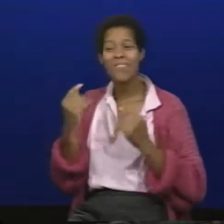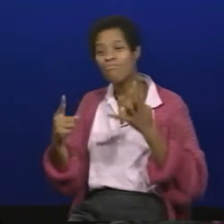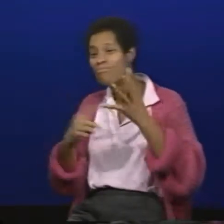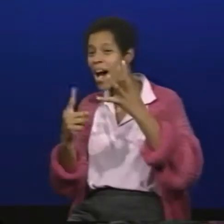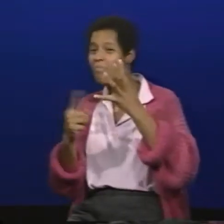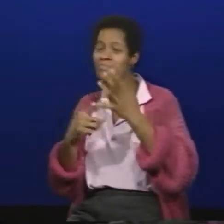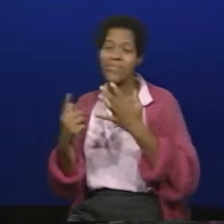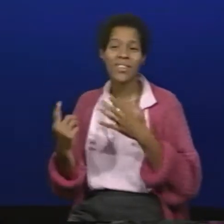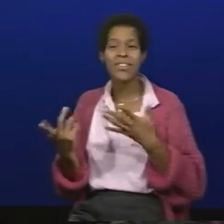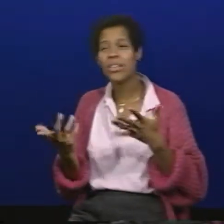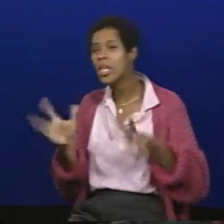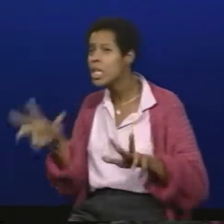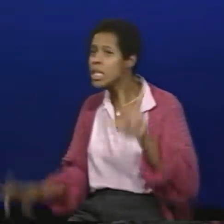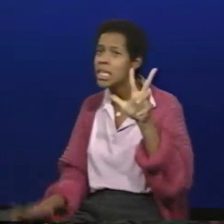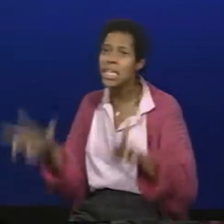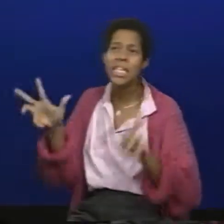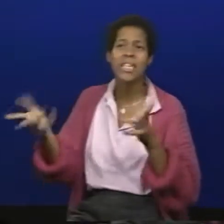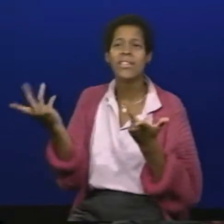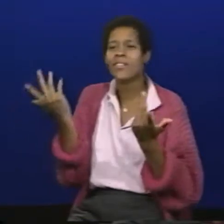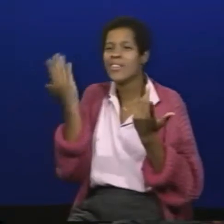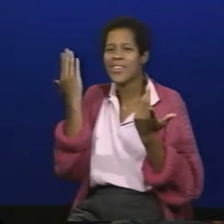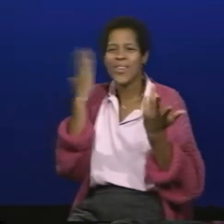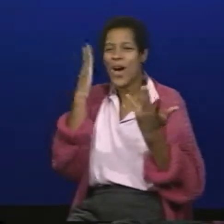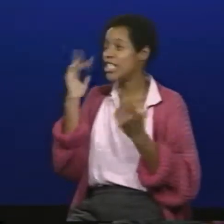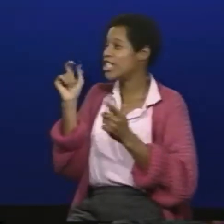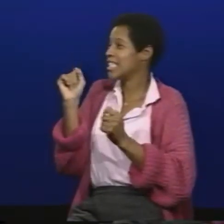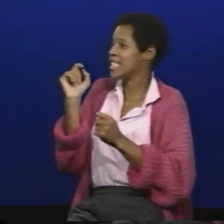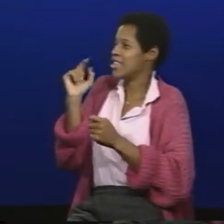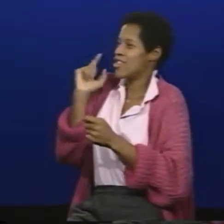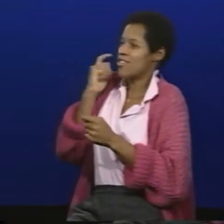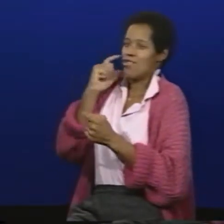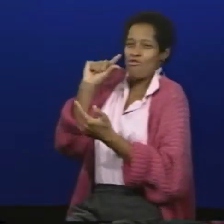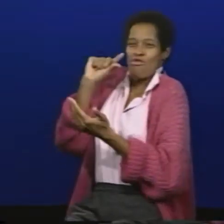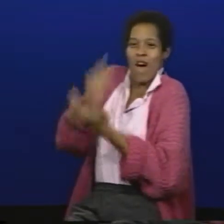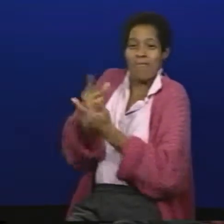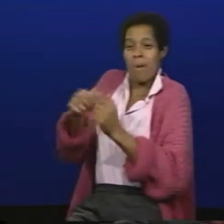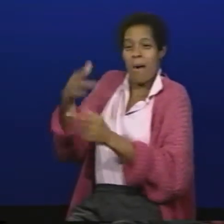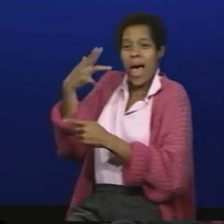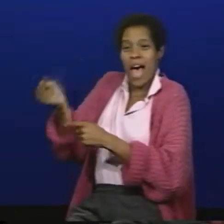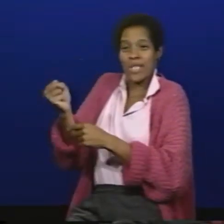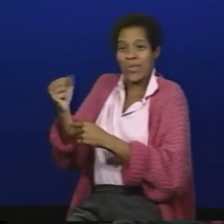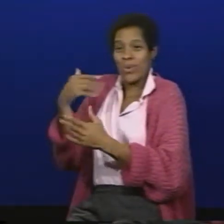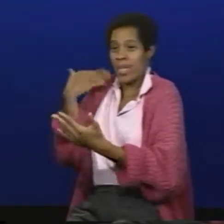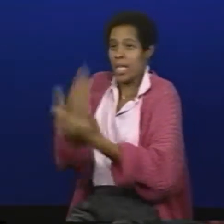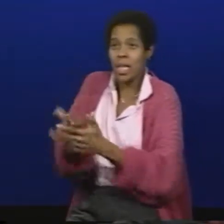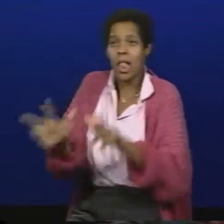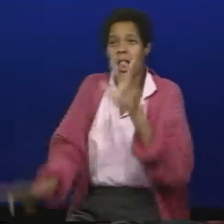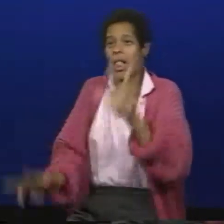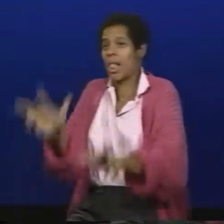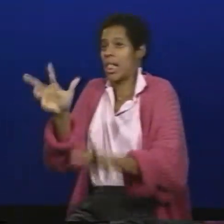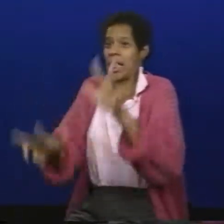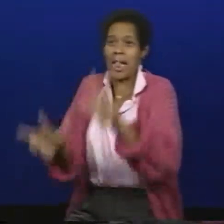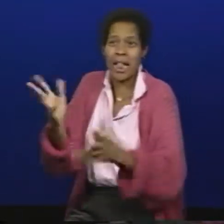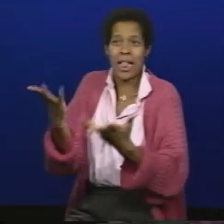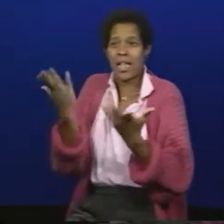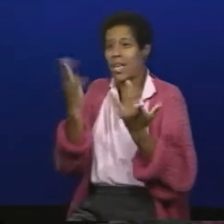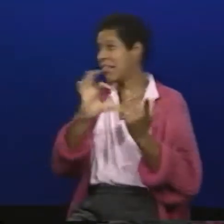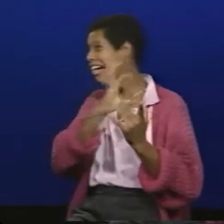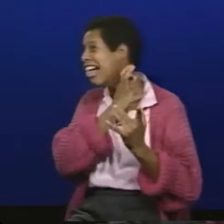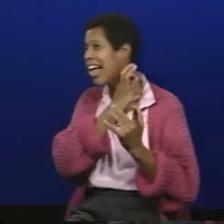well now I'm here at Gallaudet and I'm a PE teacher for the prep school the prep school is for kids